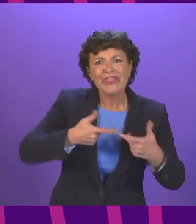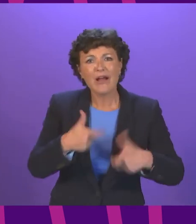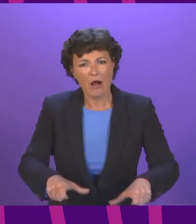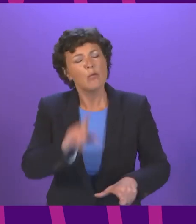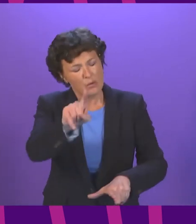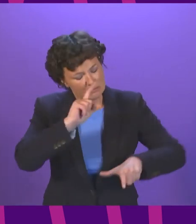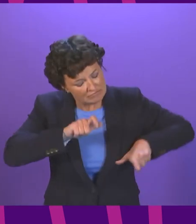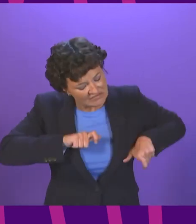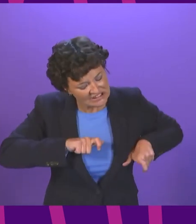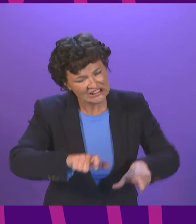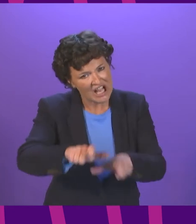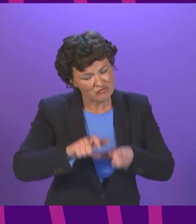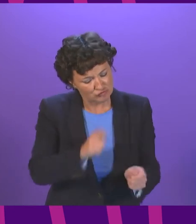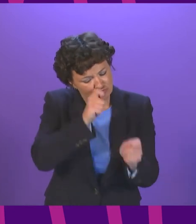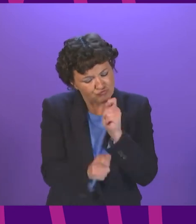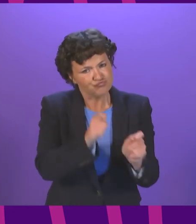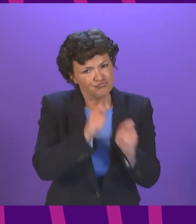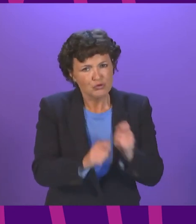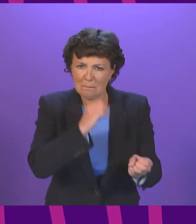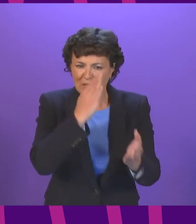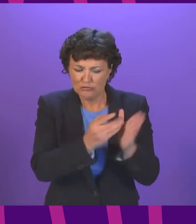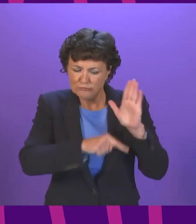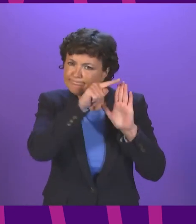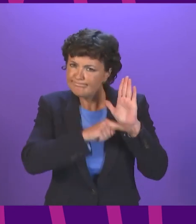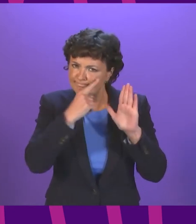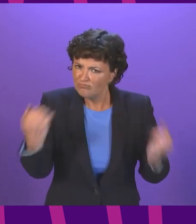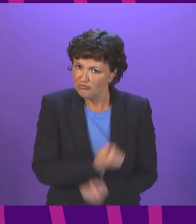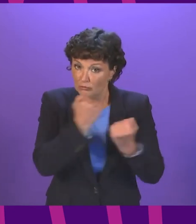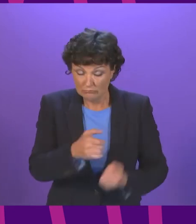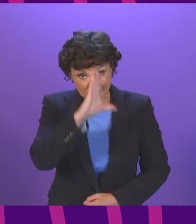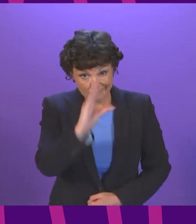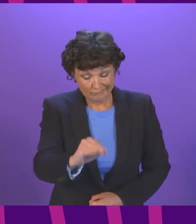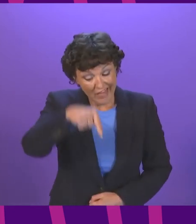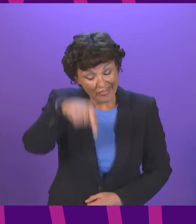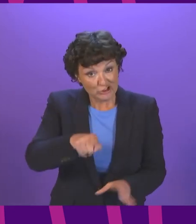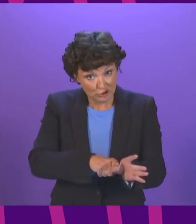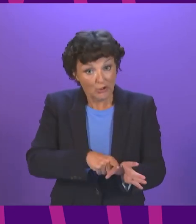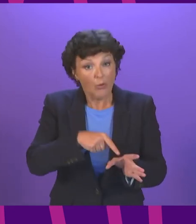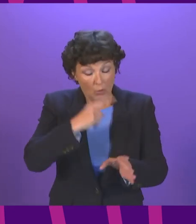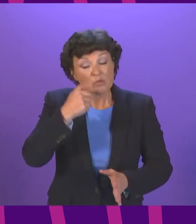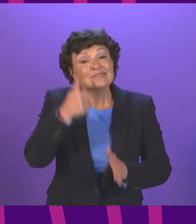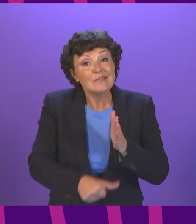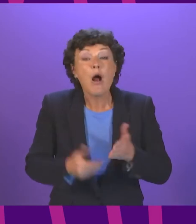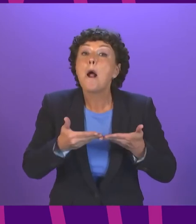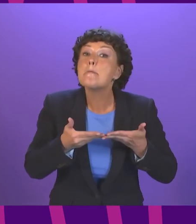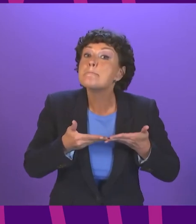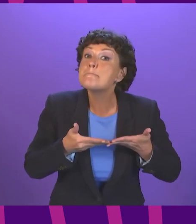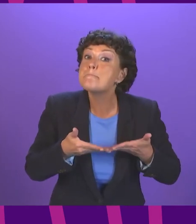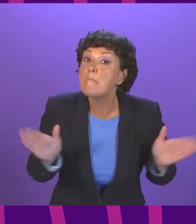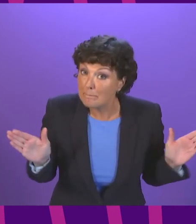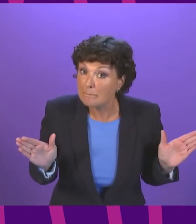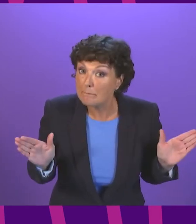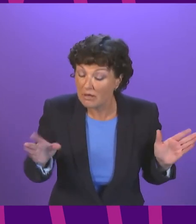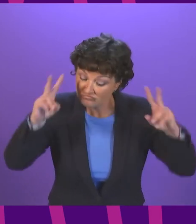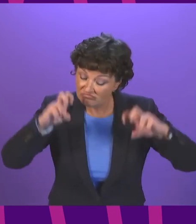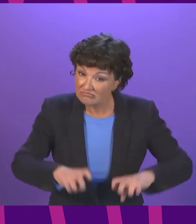to make it stronger still. I can confirm that this year we will launch a public consultation on whether the not proven verdict